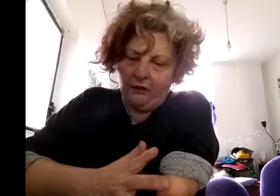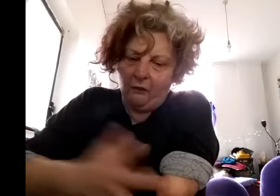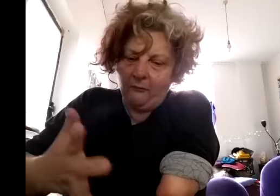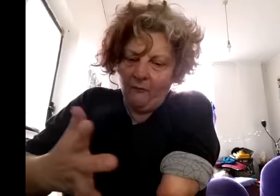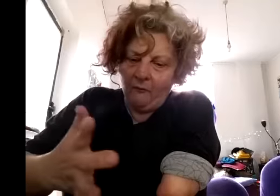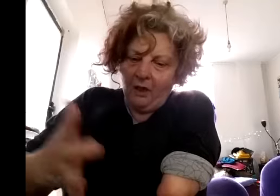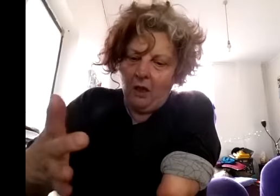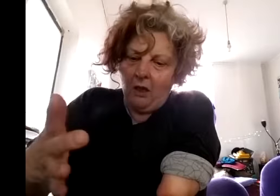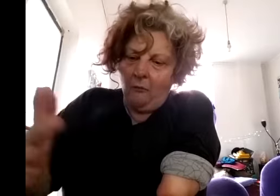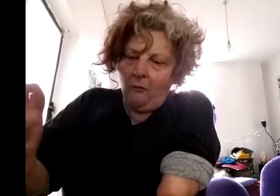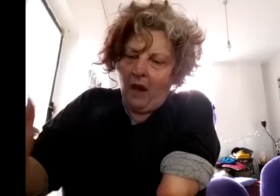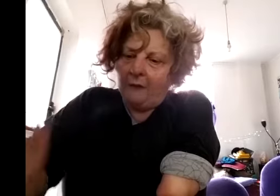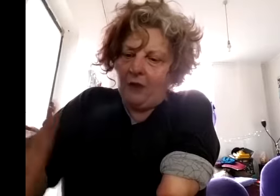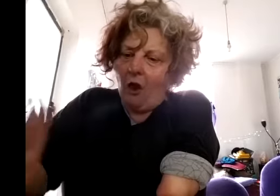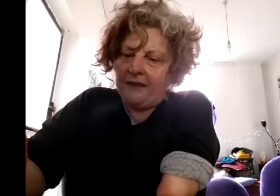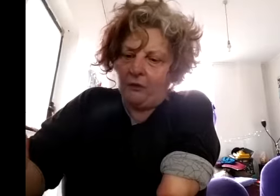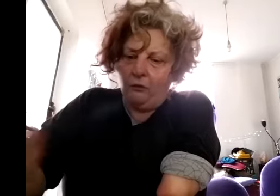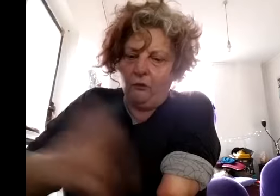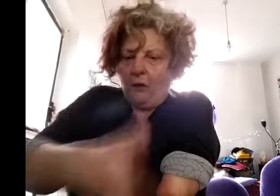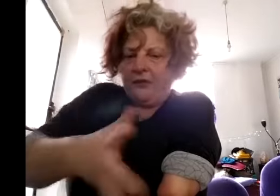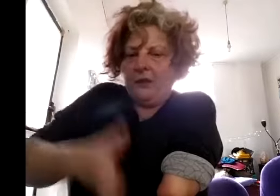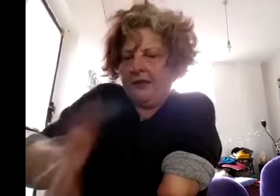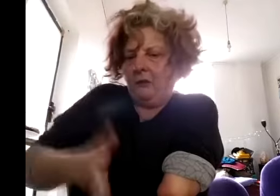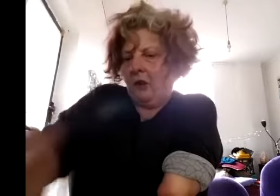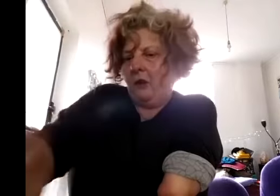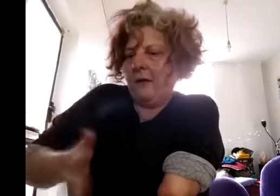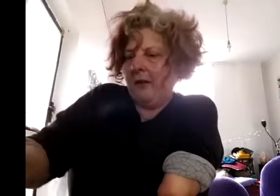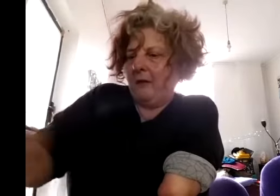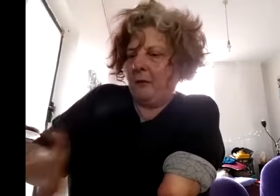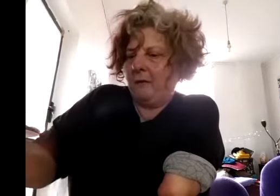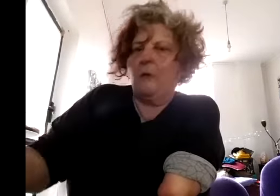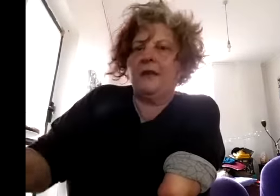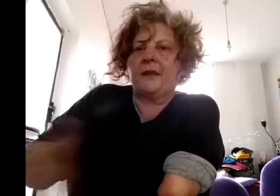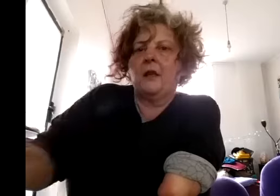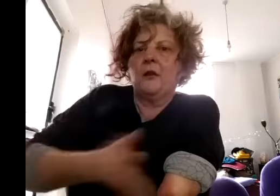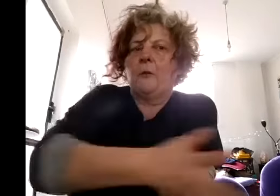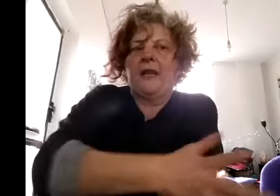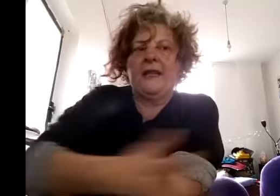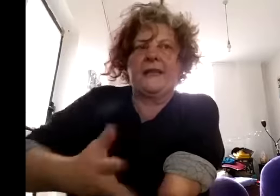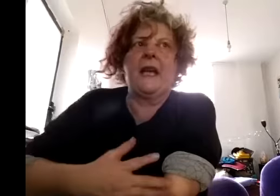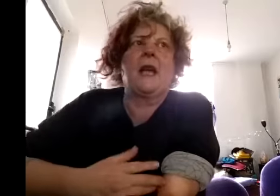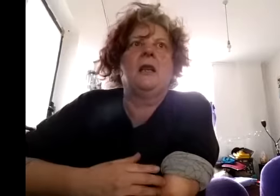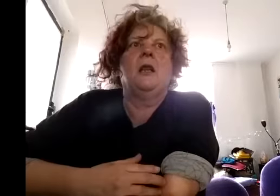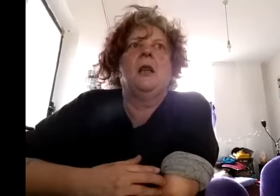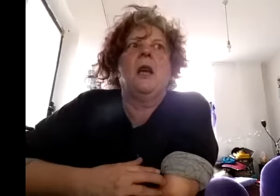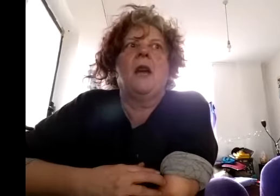um after high school I also did you know a fair bit of performance through my years there and I